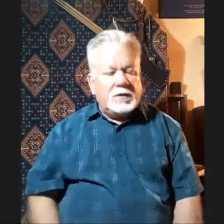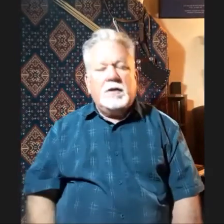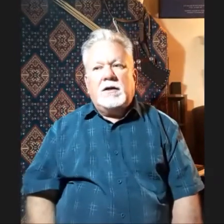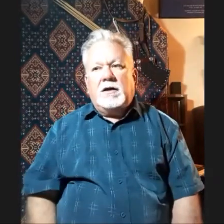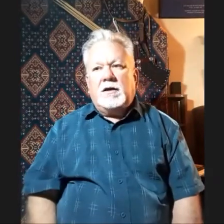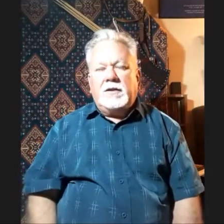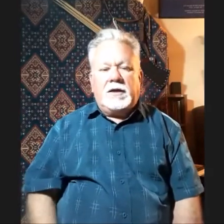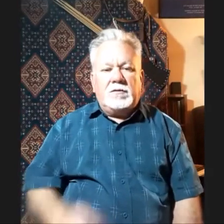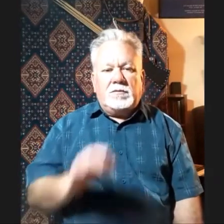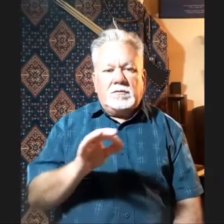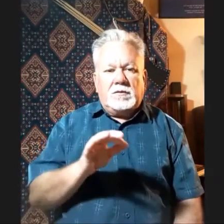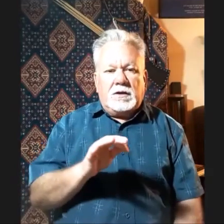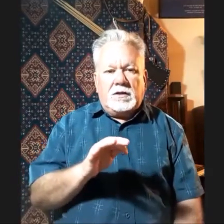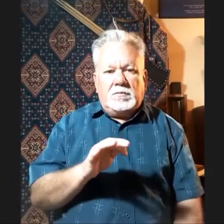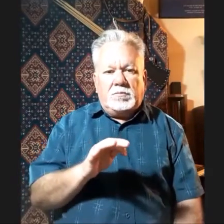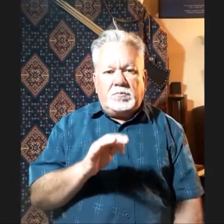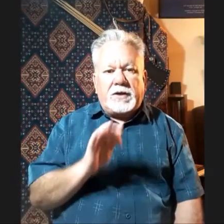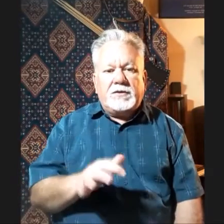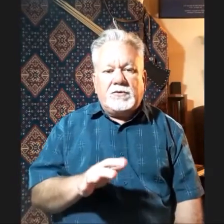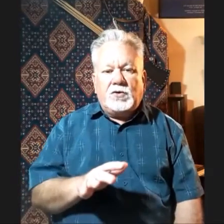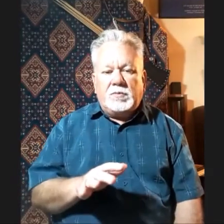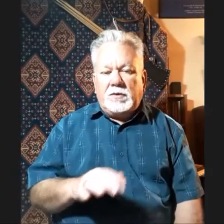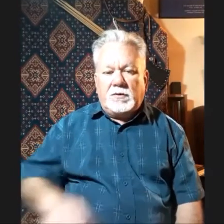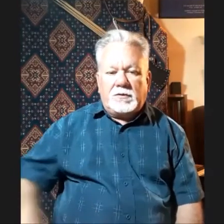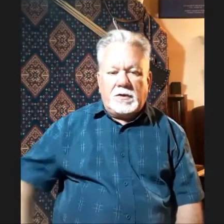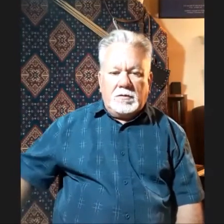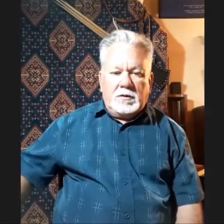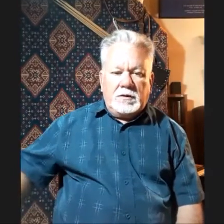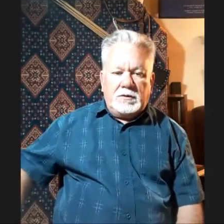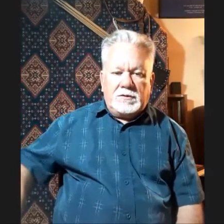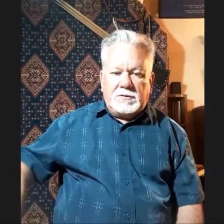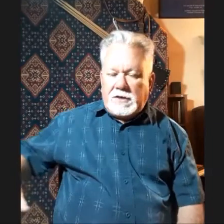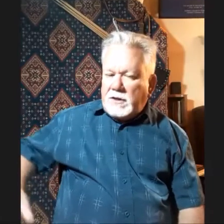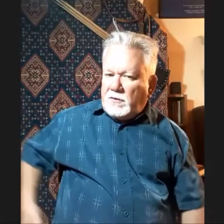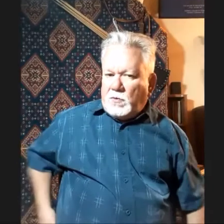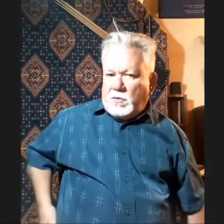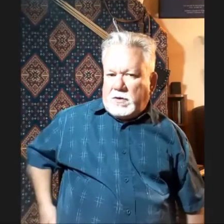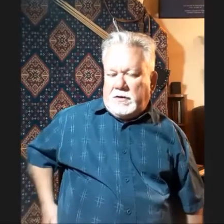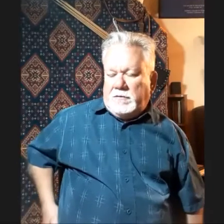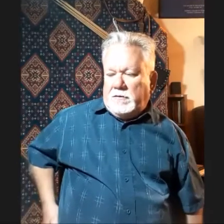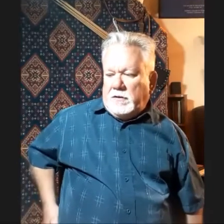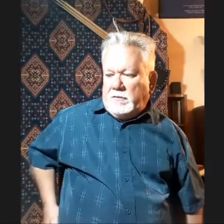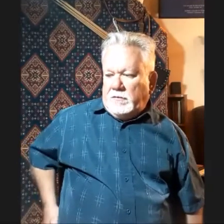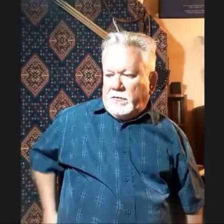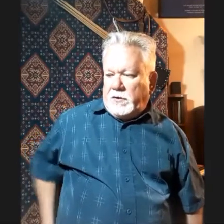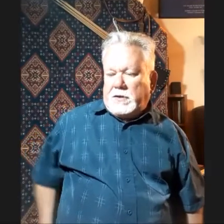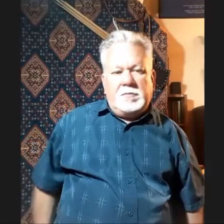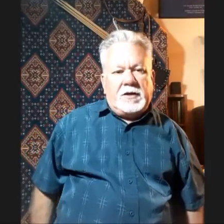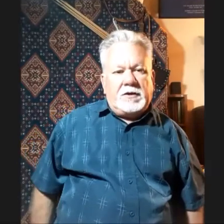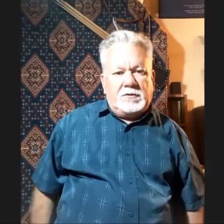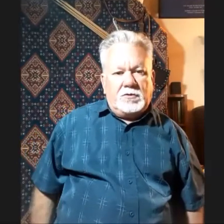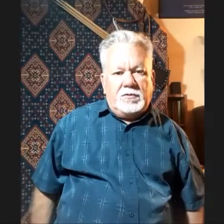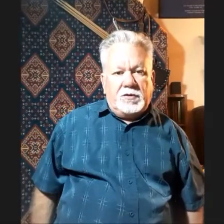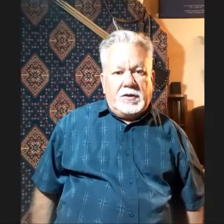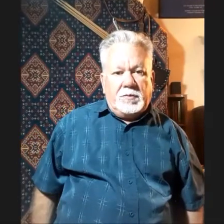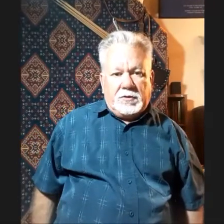that practice taught me was, the Sasanians wore a vertically mounted quiver on their belt,